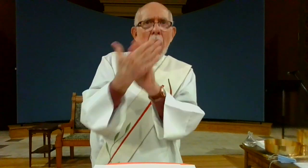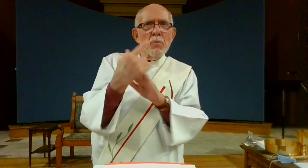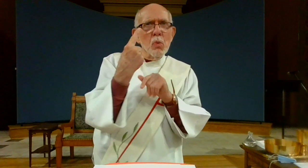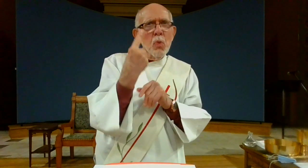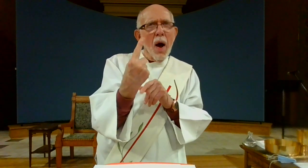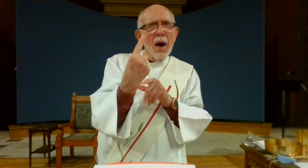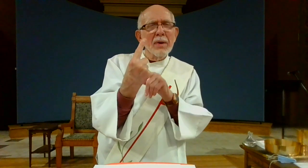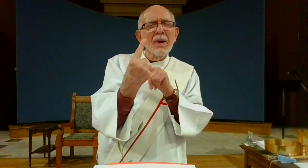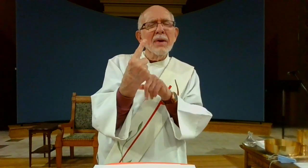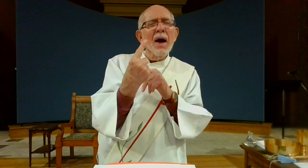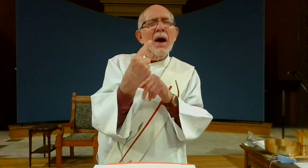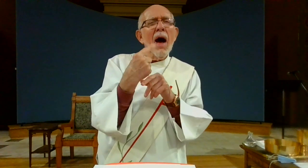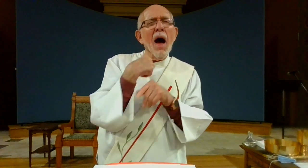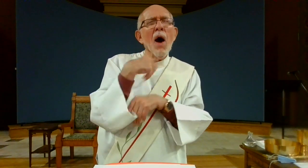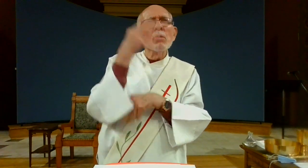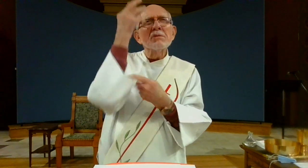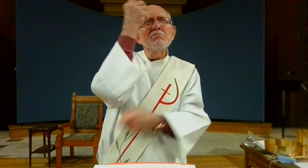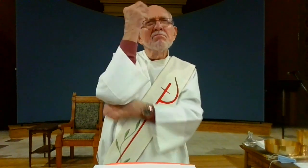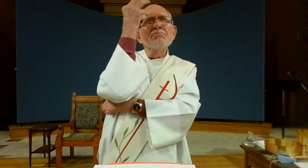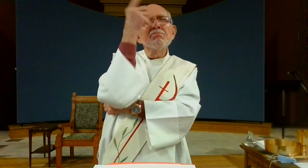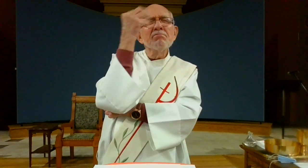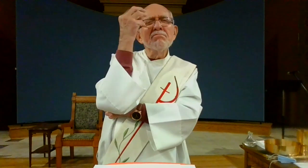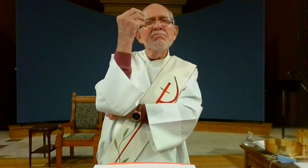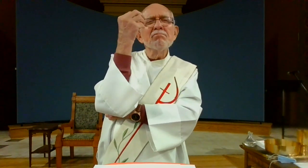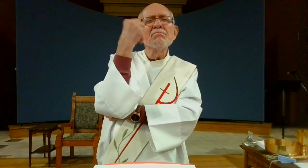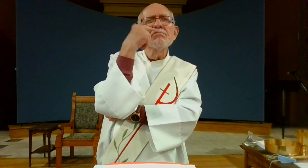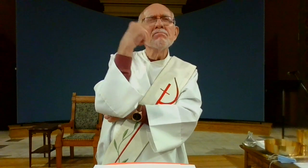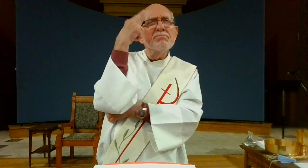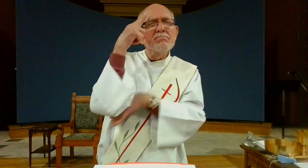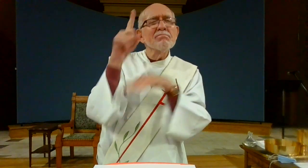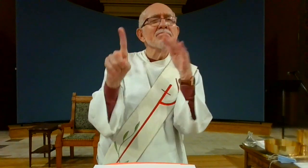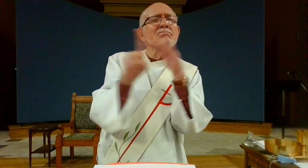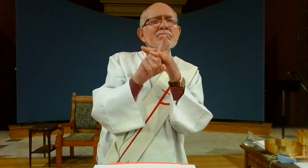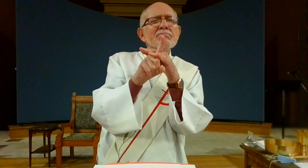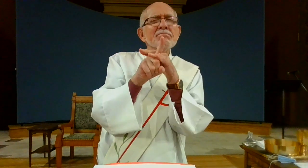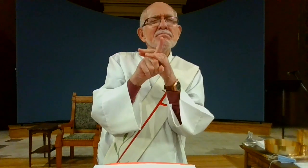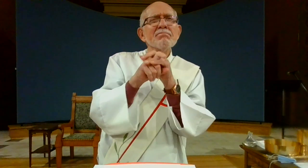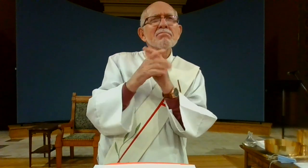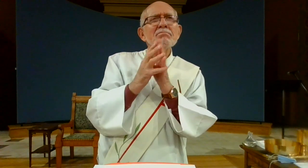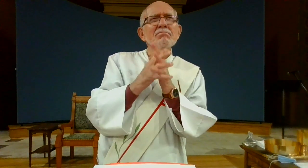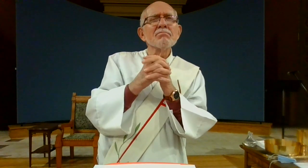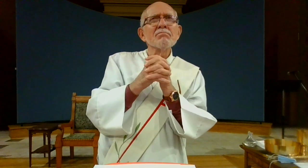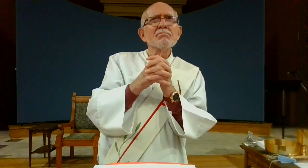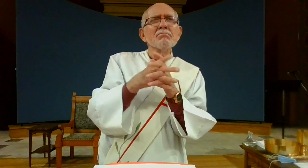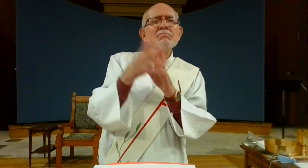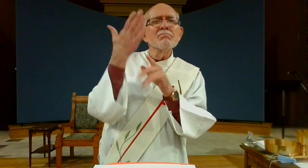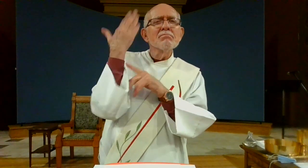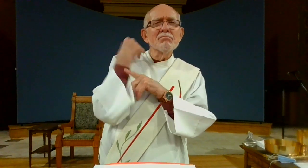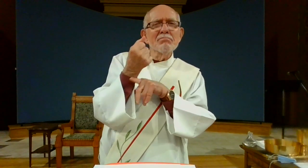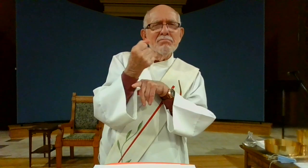We join into that and become one as a people I was thinking about what that means and something came to me